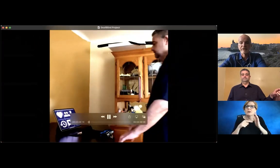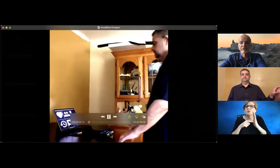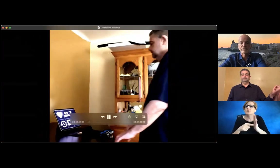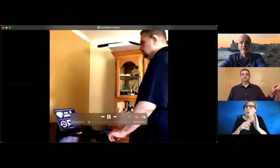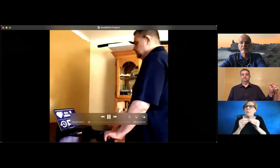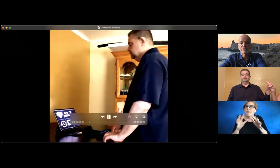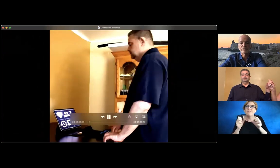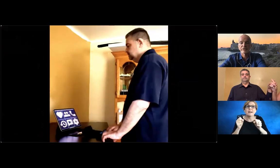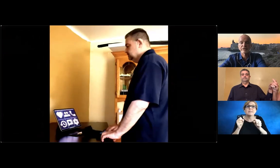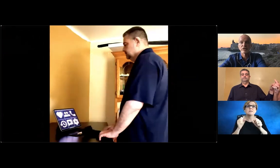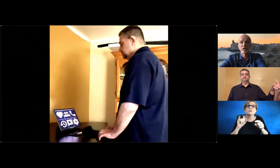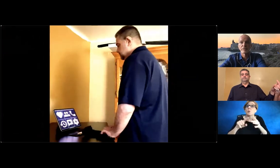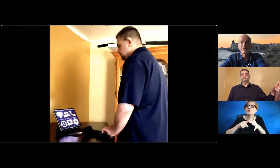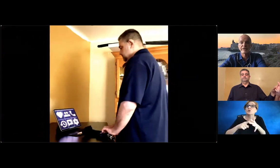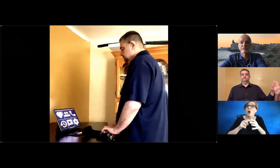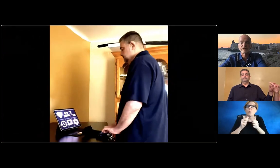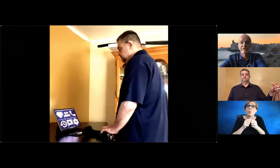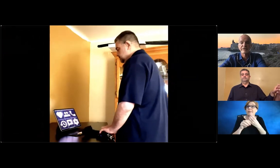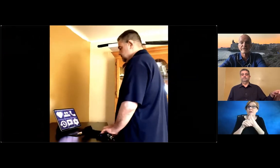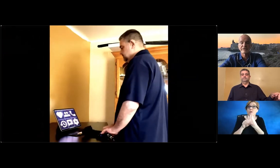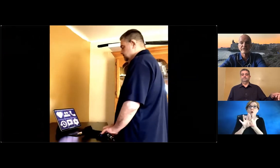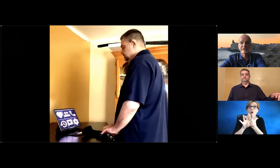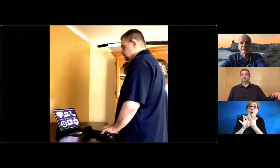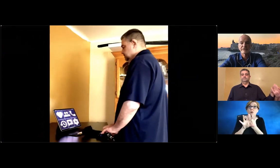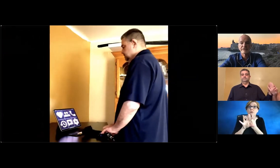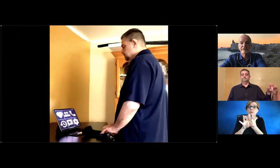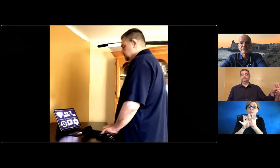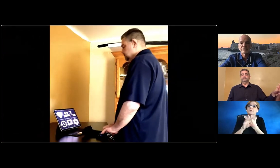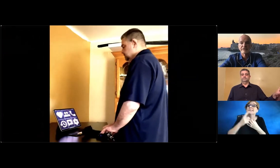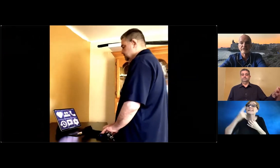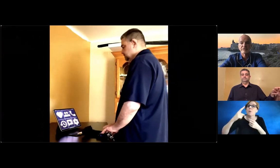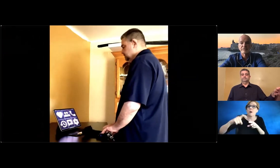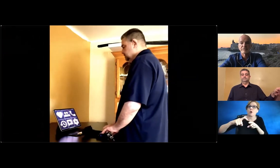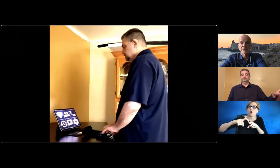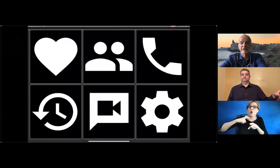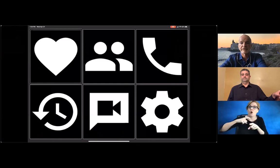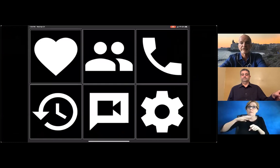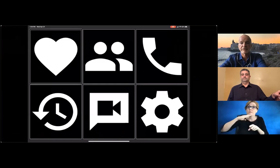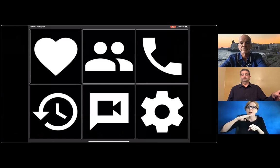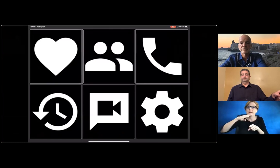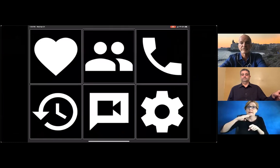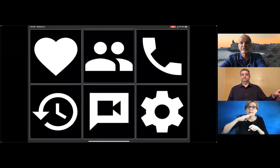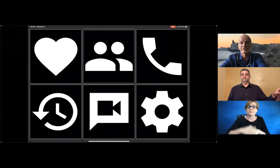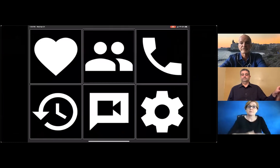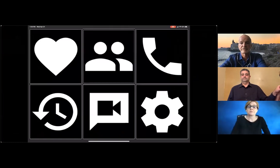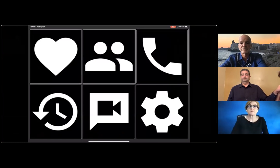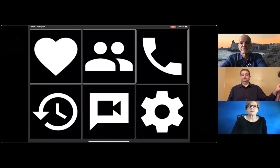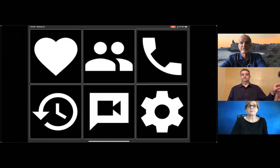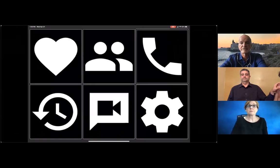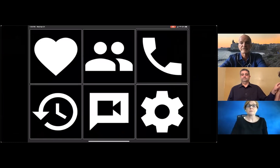So, we start with a call being received by a DefBand consumer.